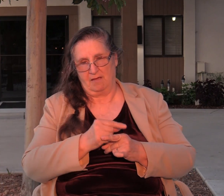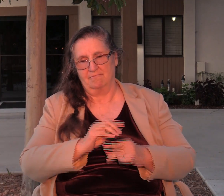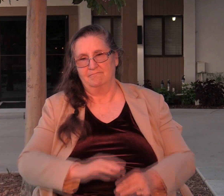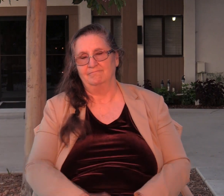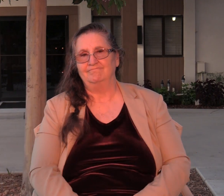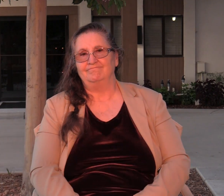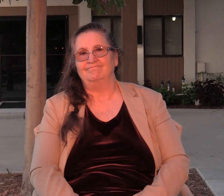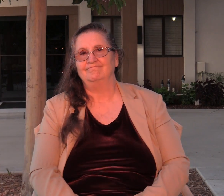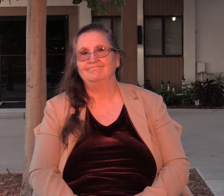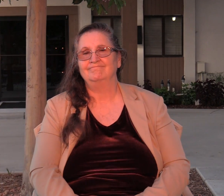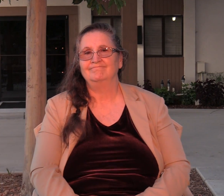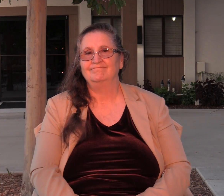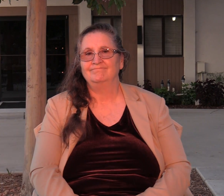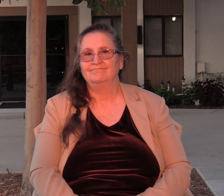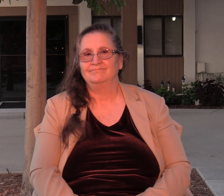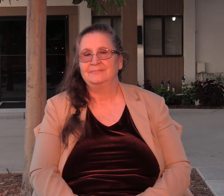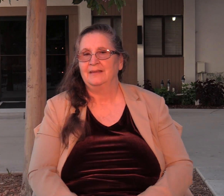See the application is this